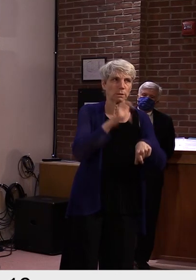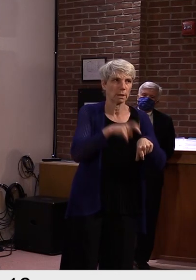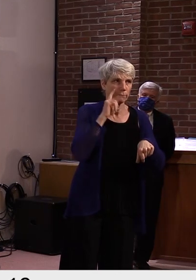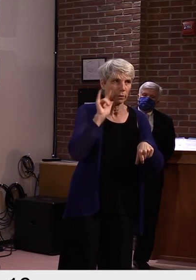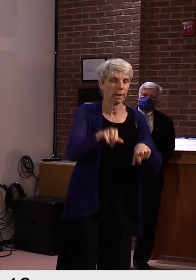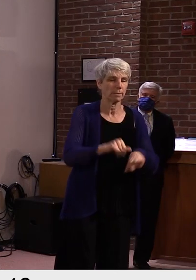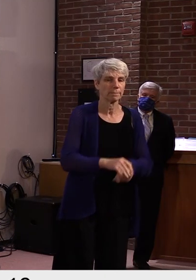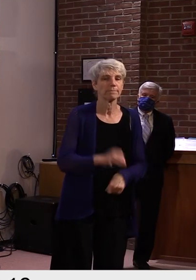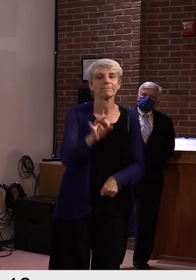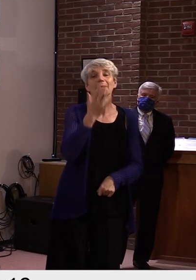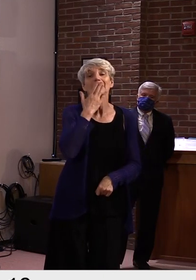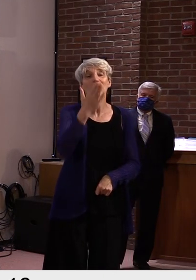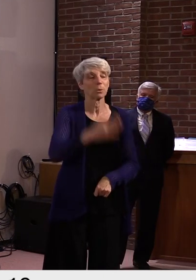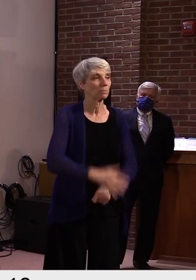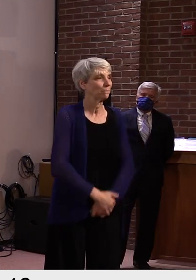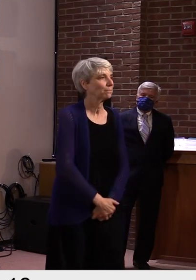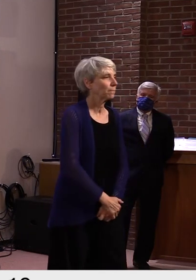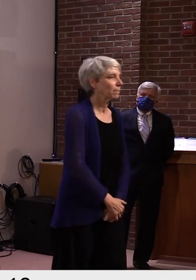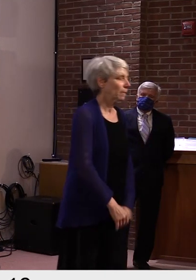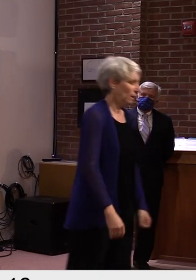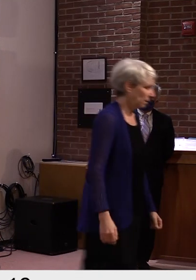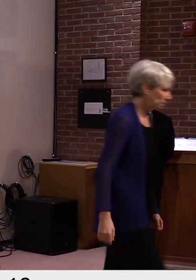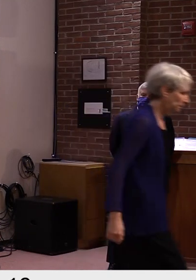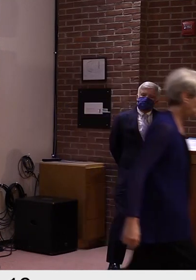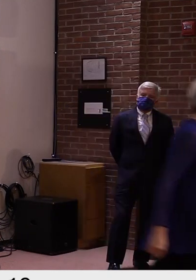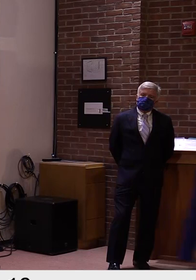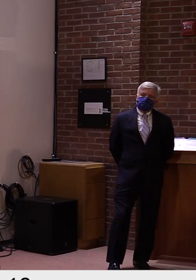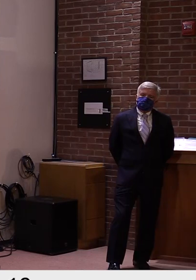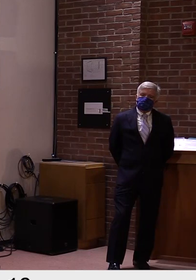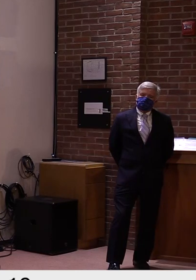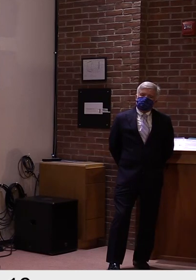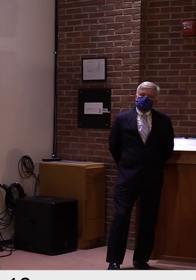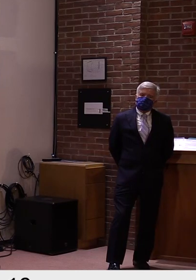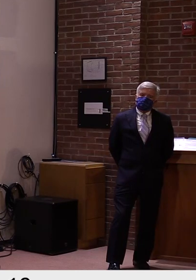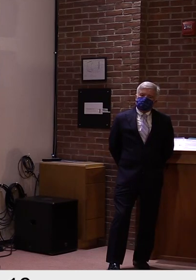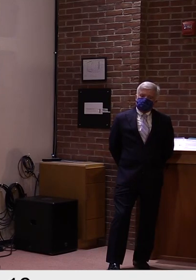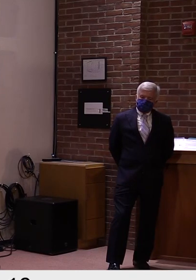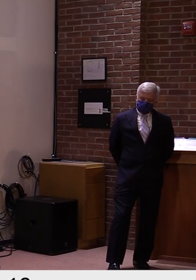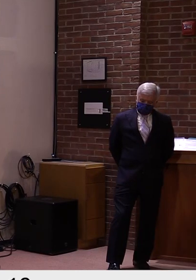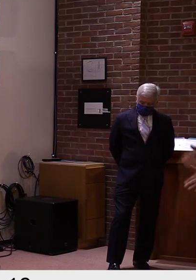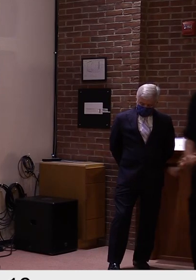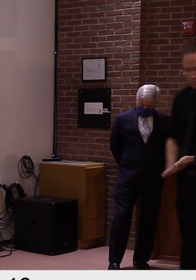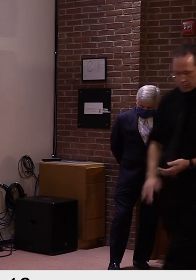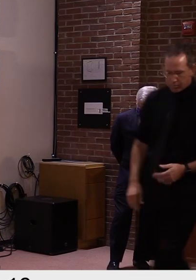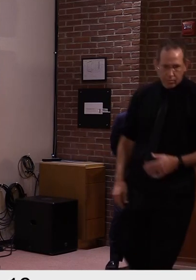All right. That concludes my question. Thank you. Thank you. Courtney, local 22.